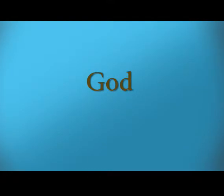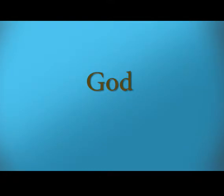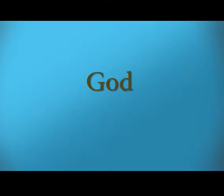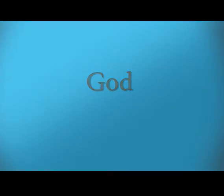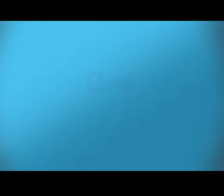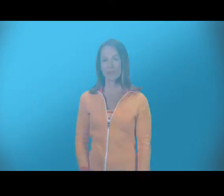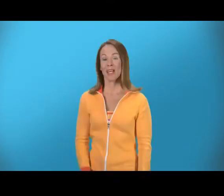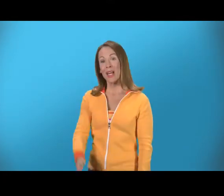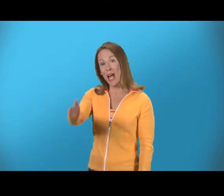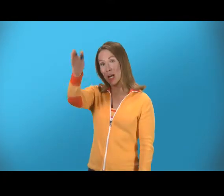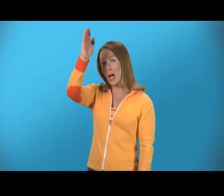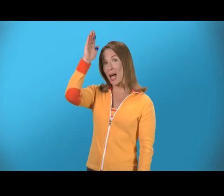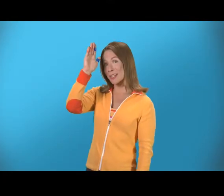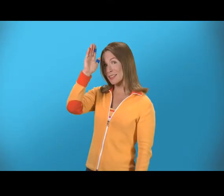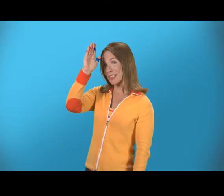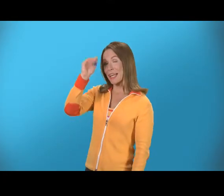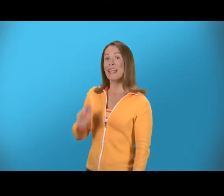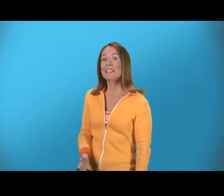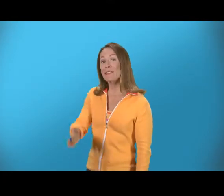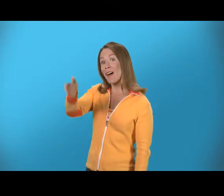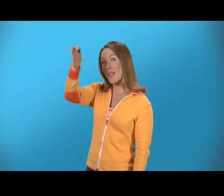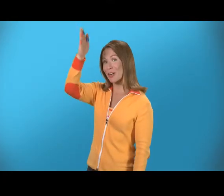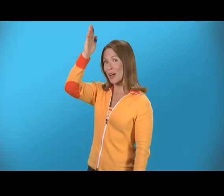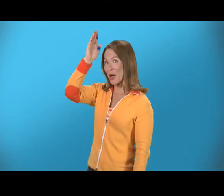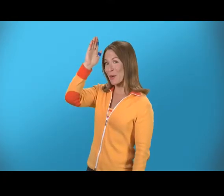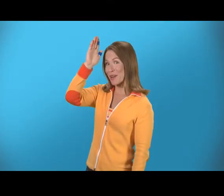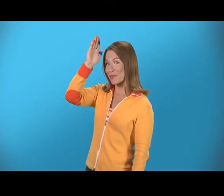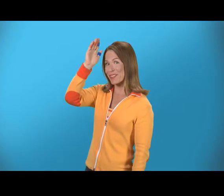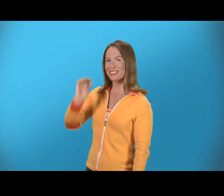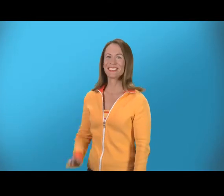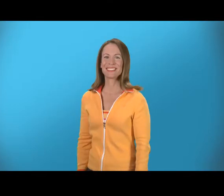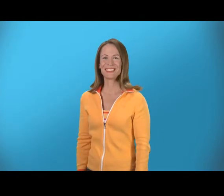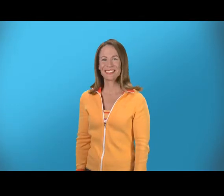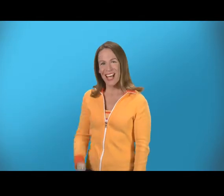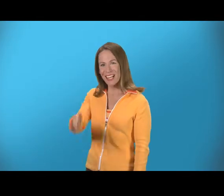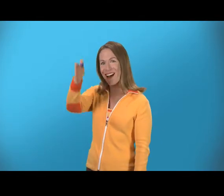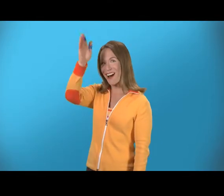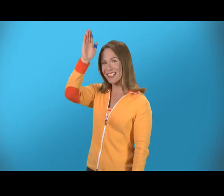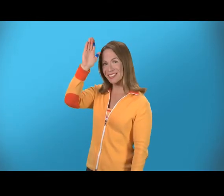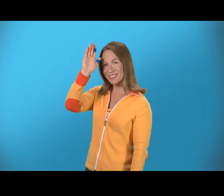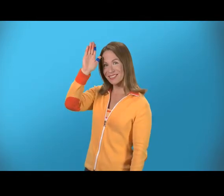God, he's the father above. God, God,